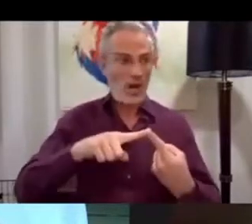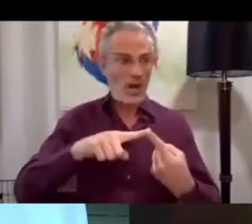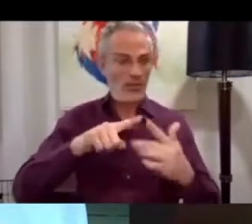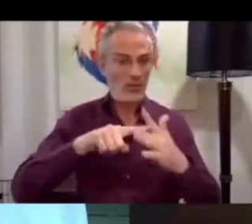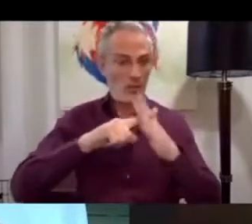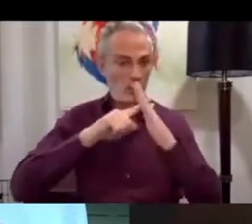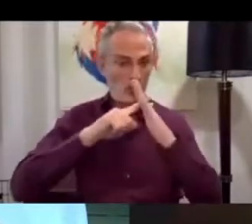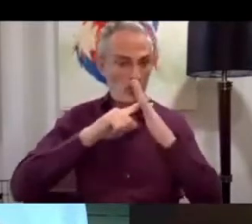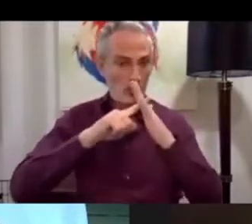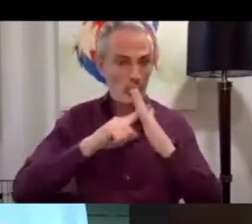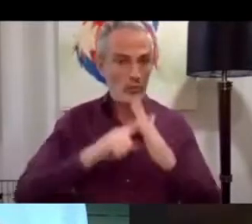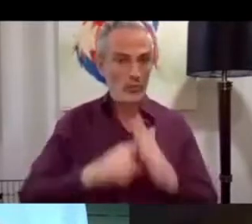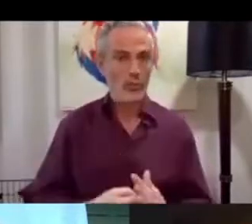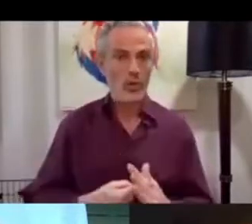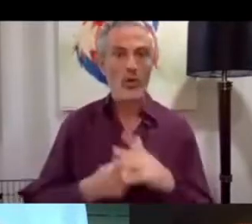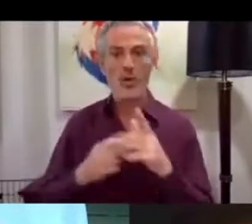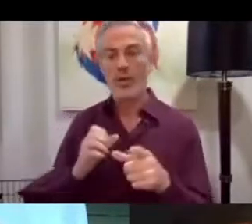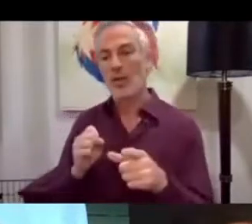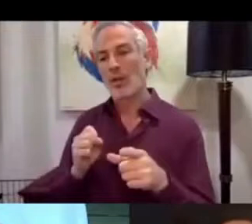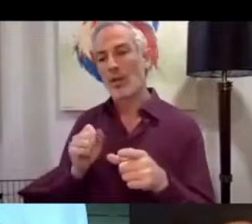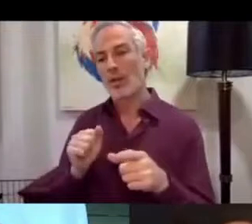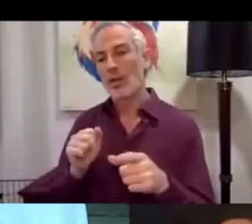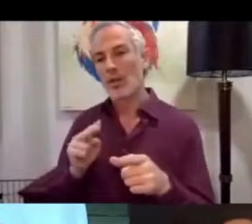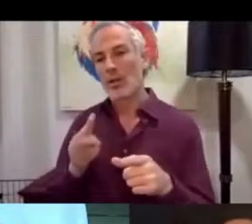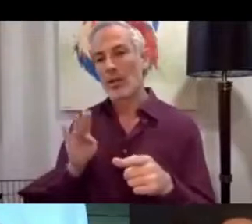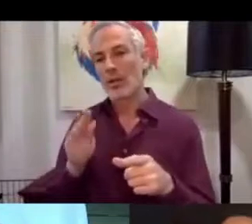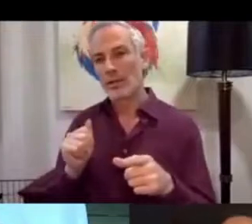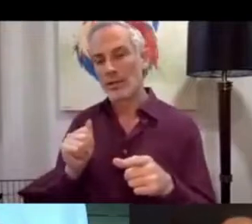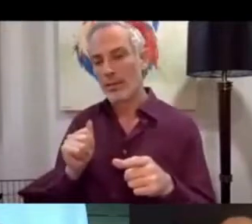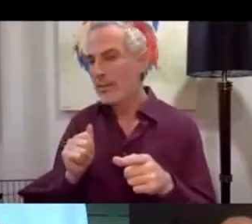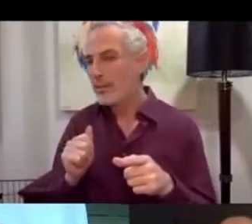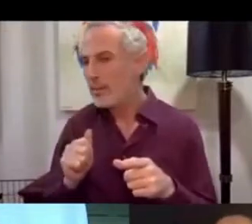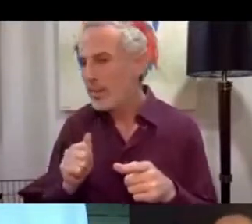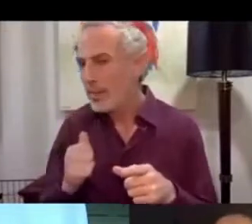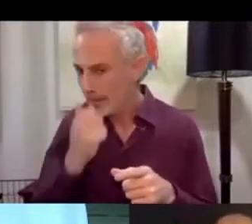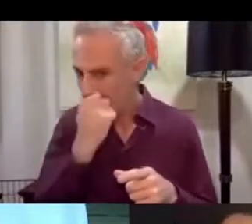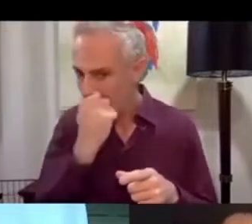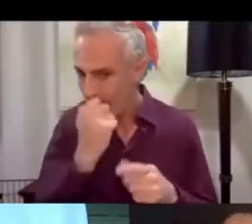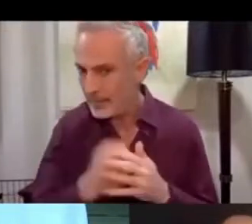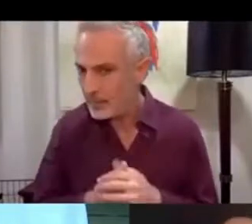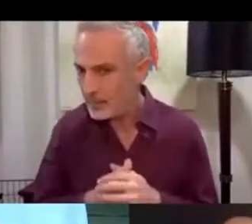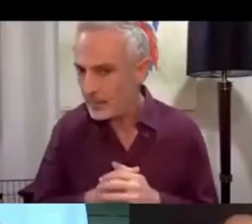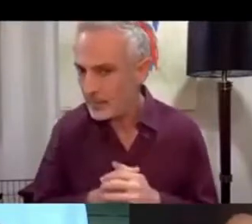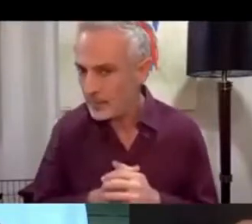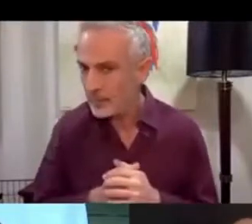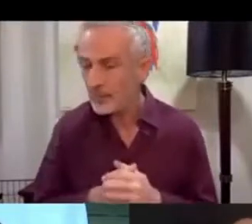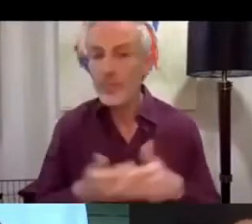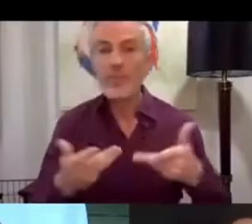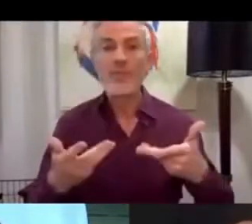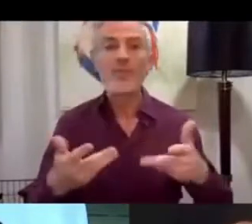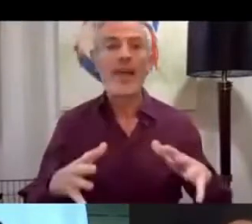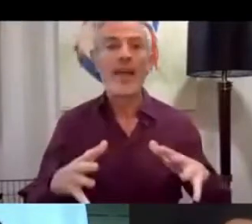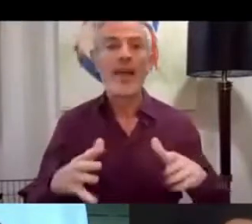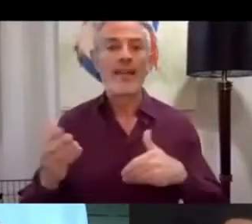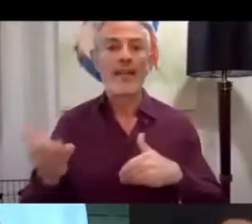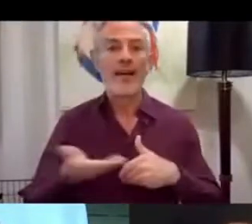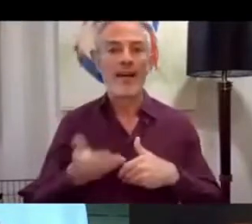Sabina had, we hired an ASL coach. So she had to learn as well